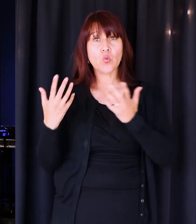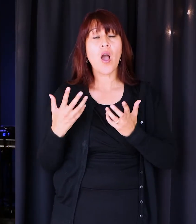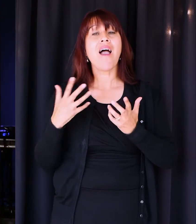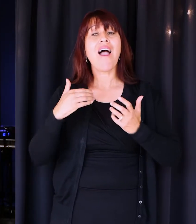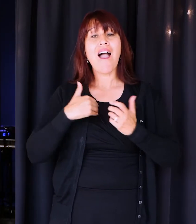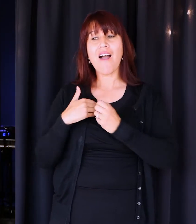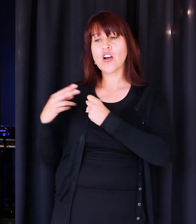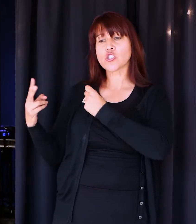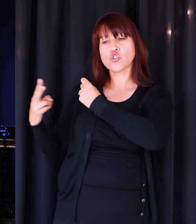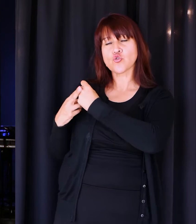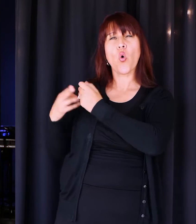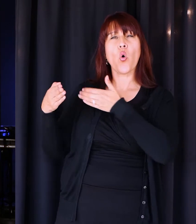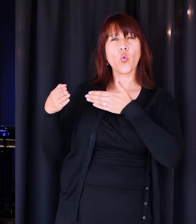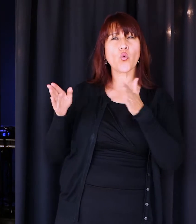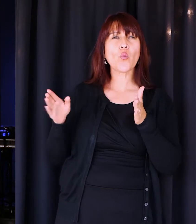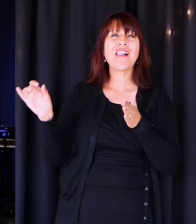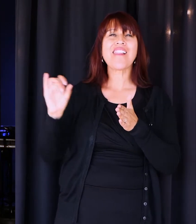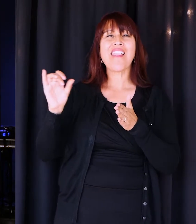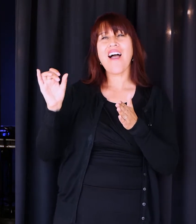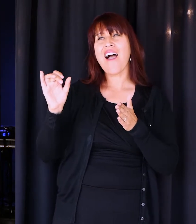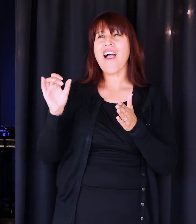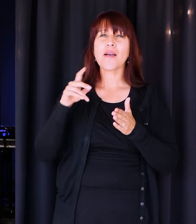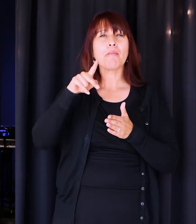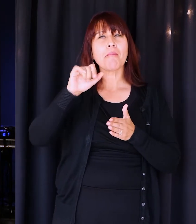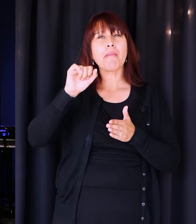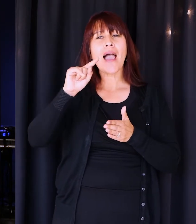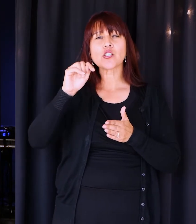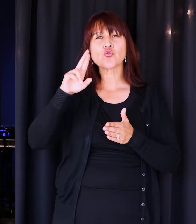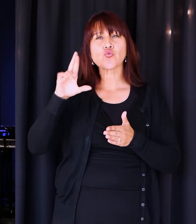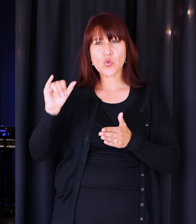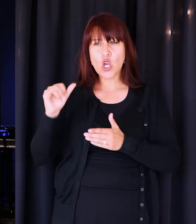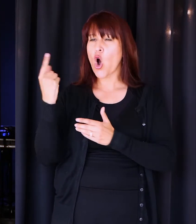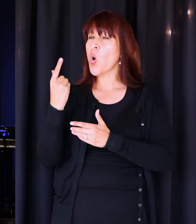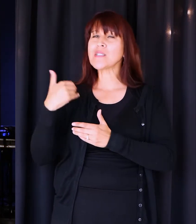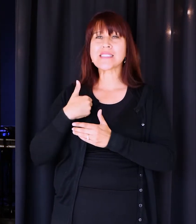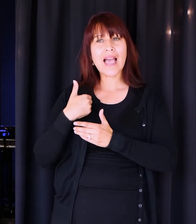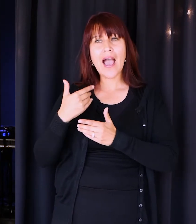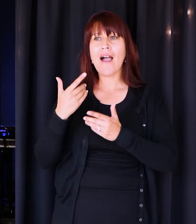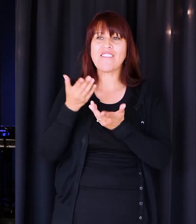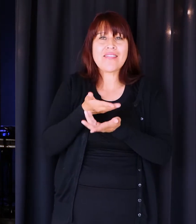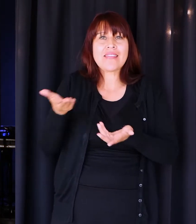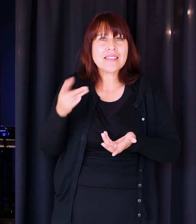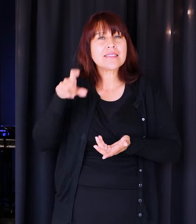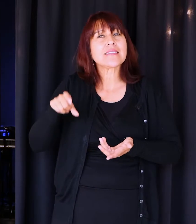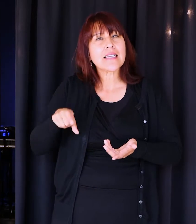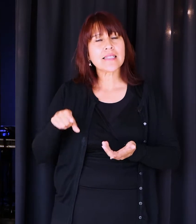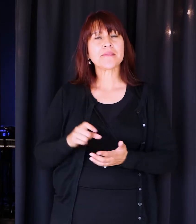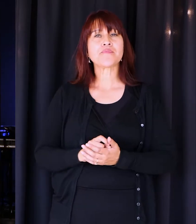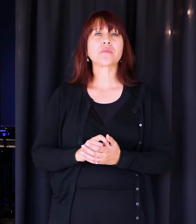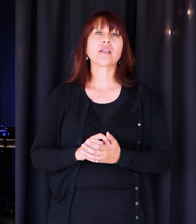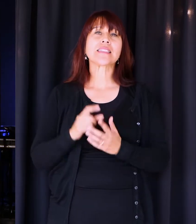have a storeroom or think of like a pantry that they would make sure was always stocked with supplies. And